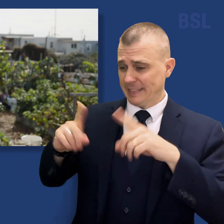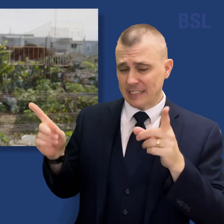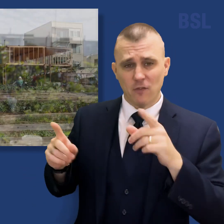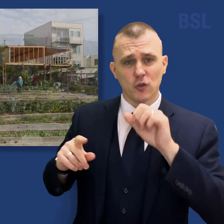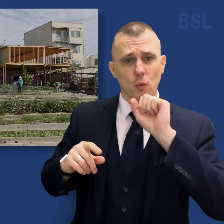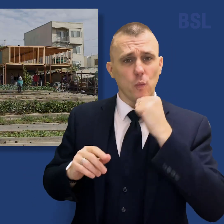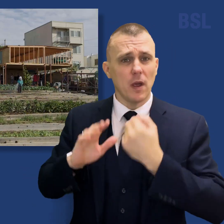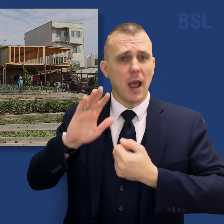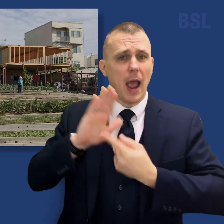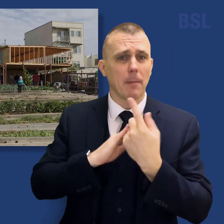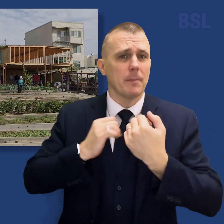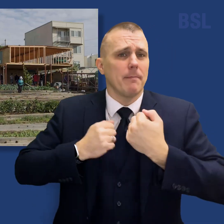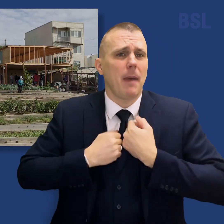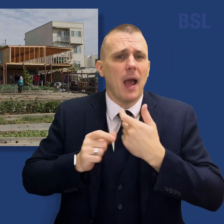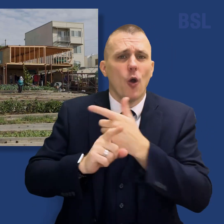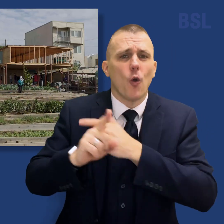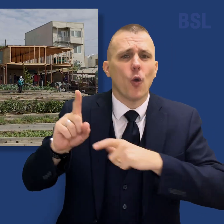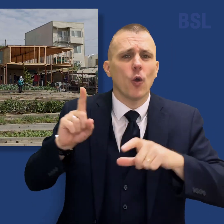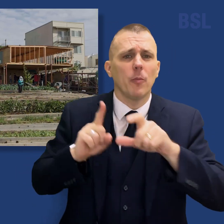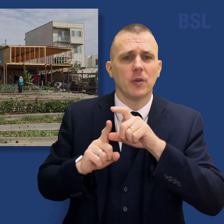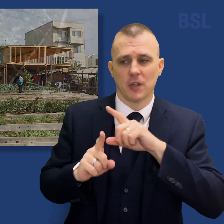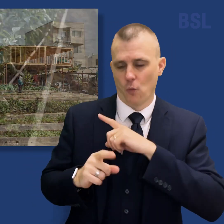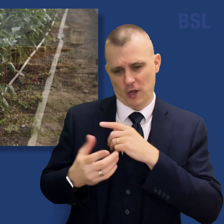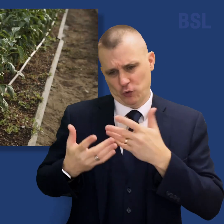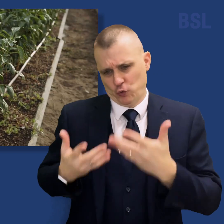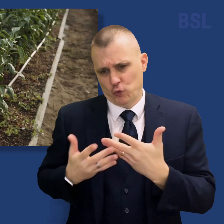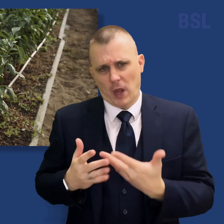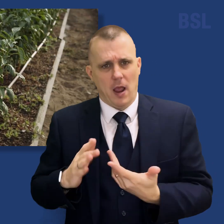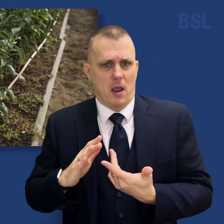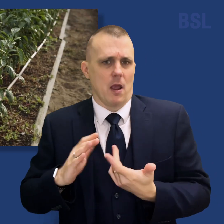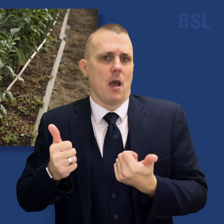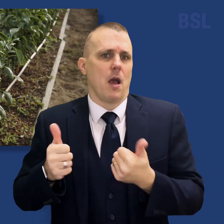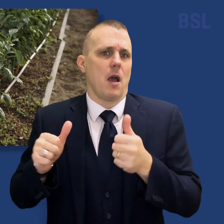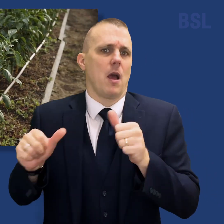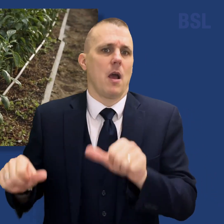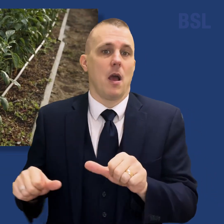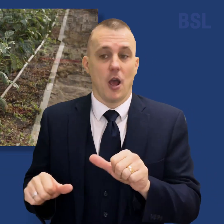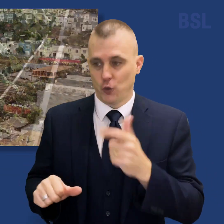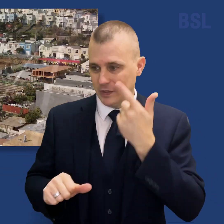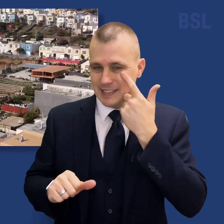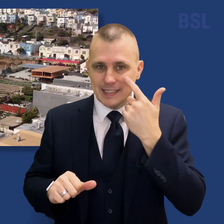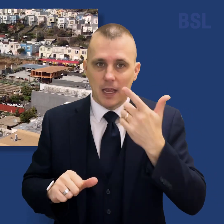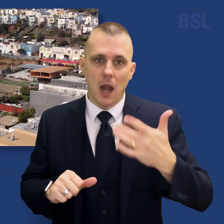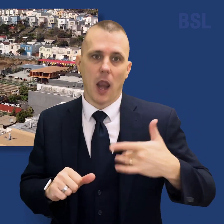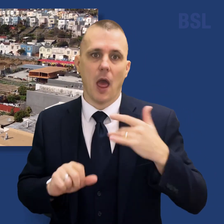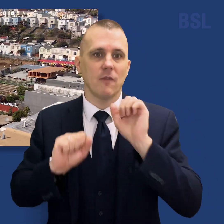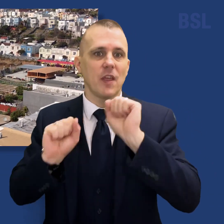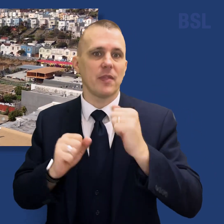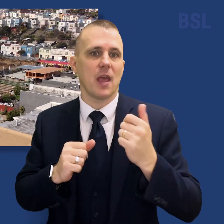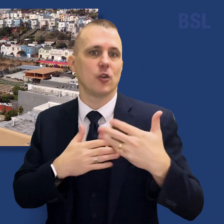that's going to happen in our community because of today's event. Lives will be touched that you don't even know.